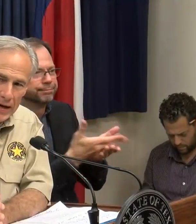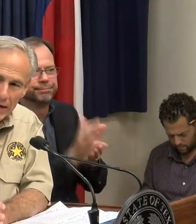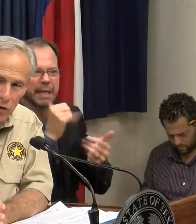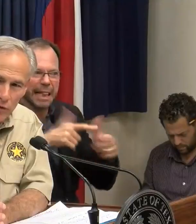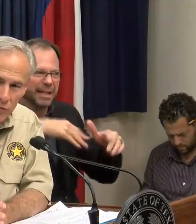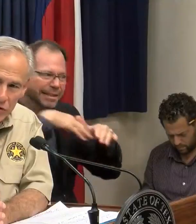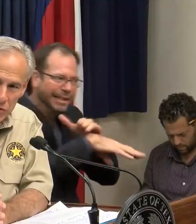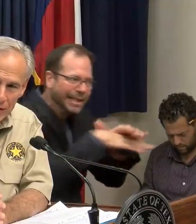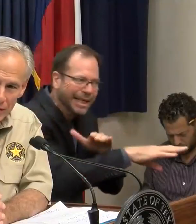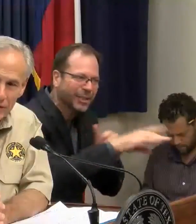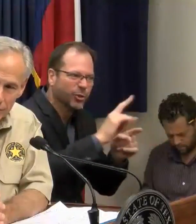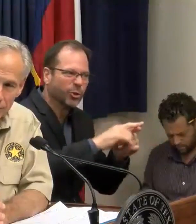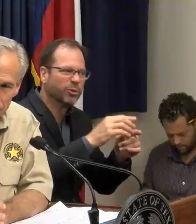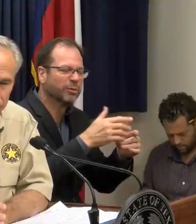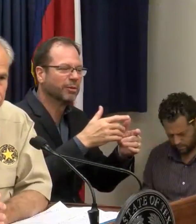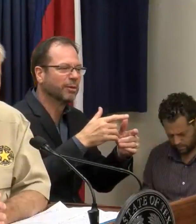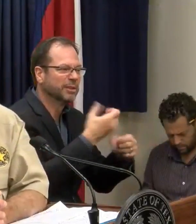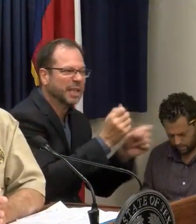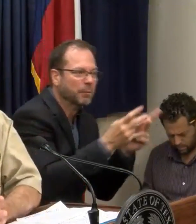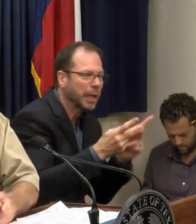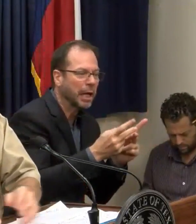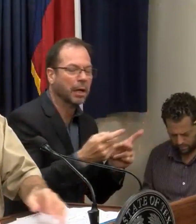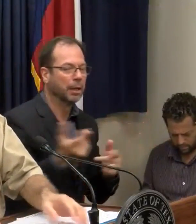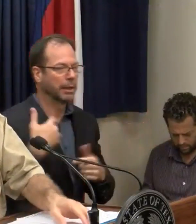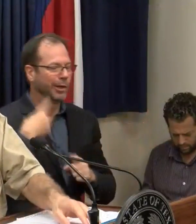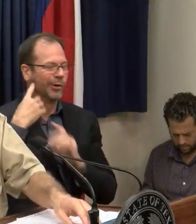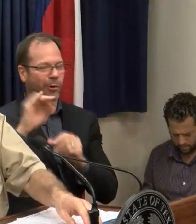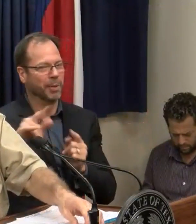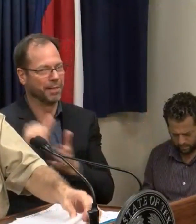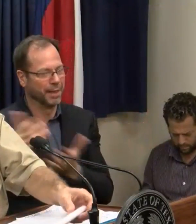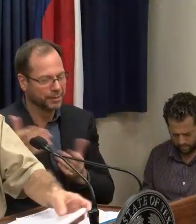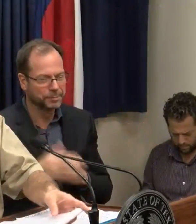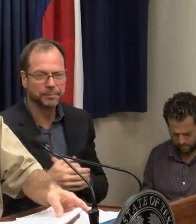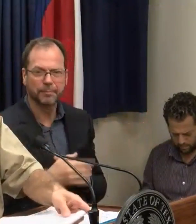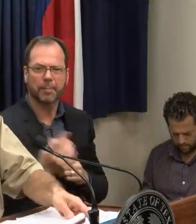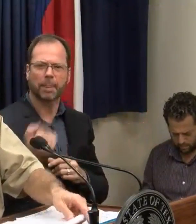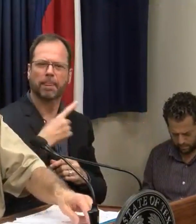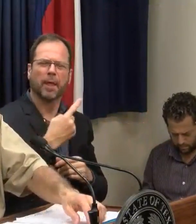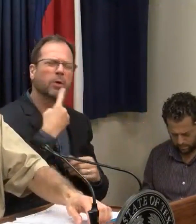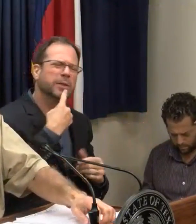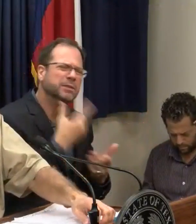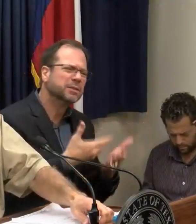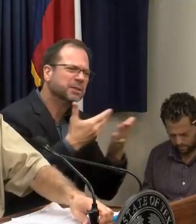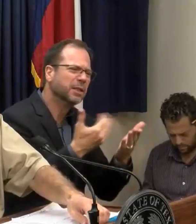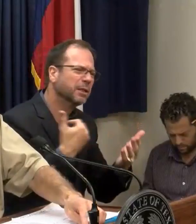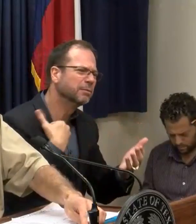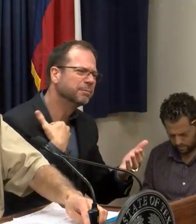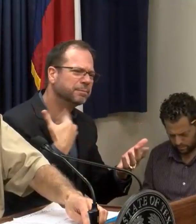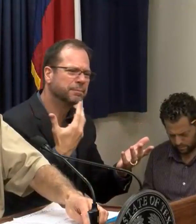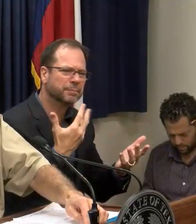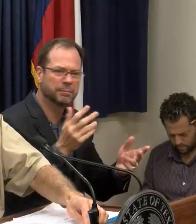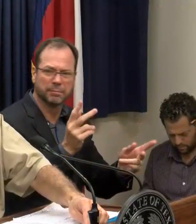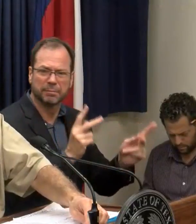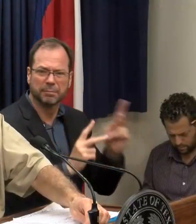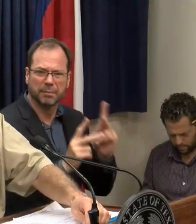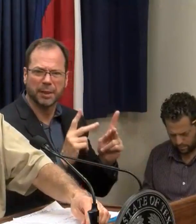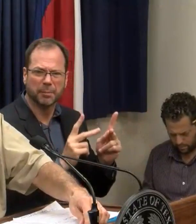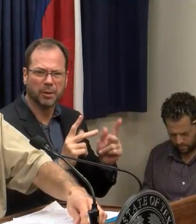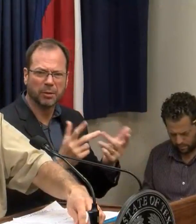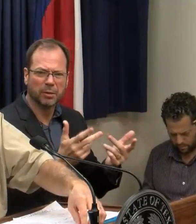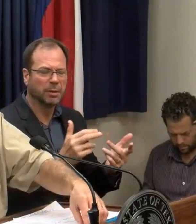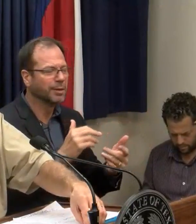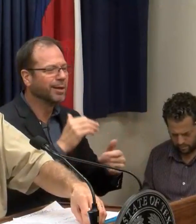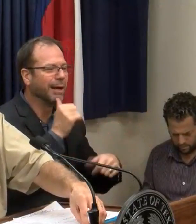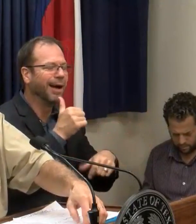MR. Yeah, I have no information about that. Sir, you suggested earlier in the week that there were people not heeding the